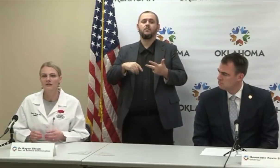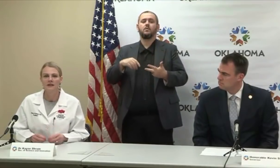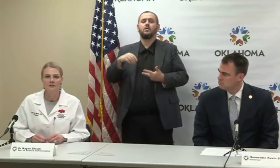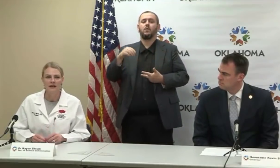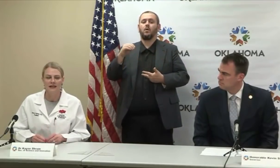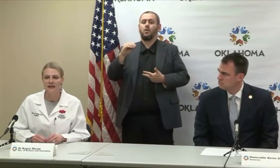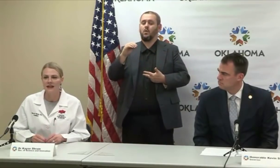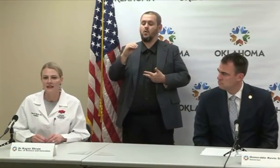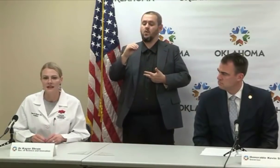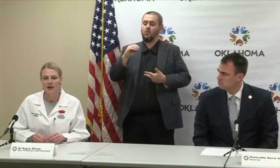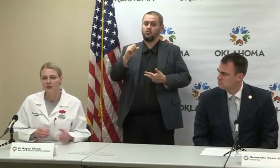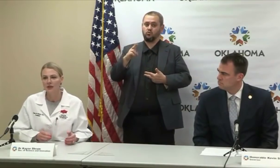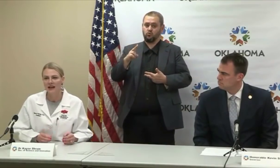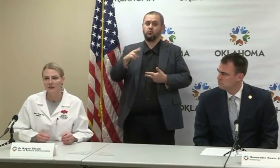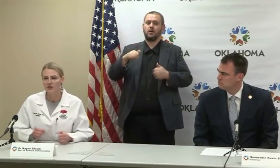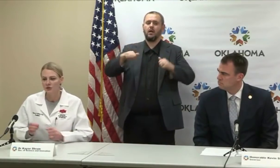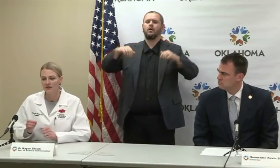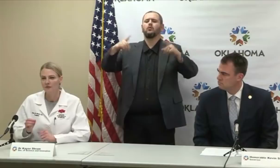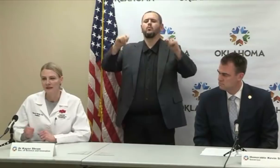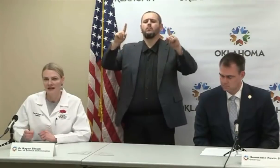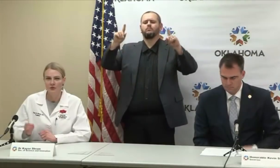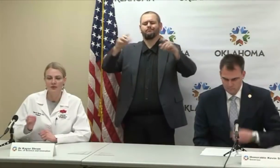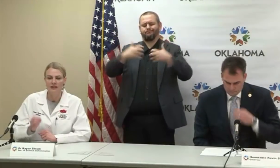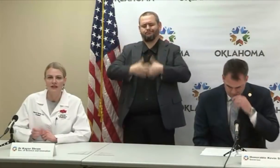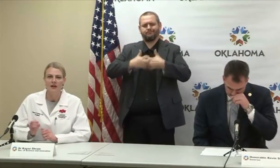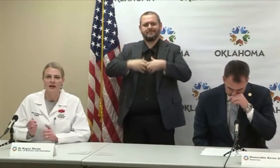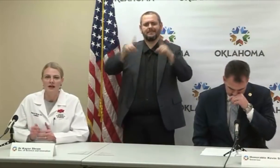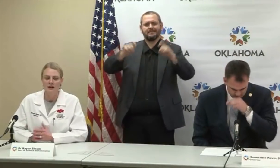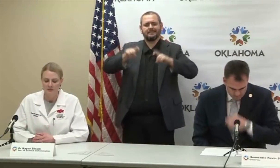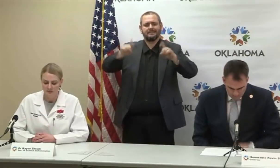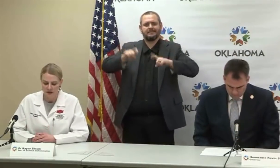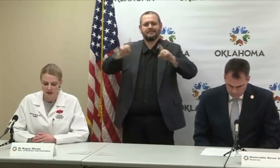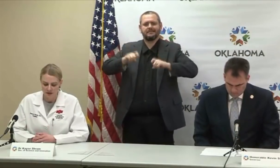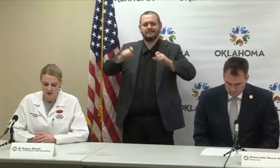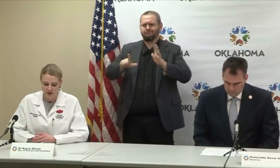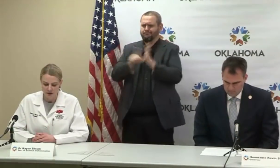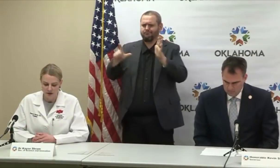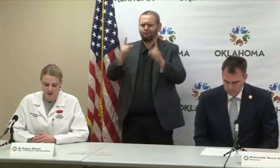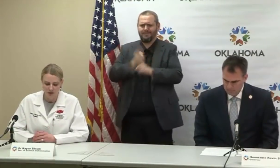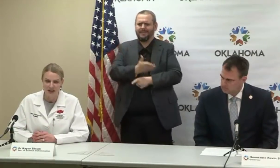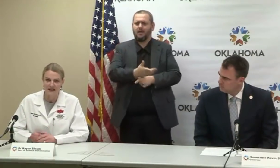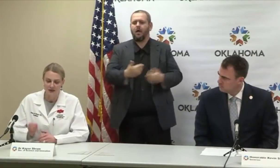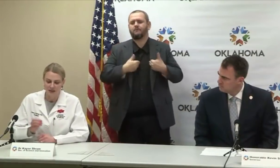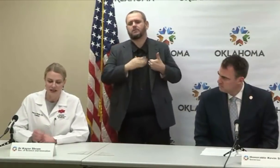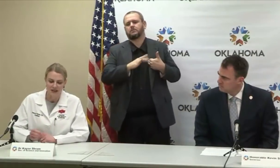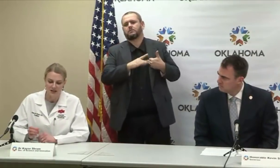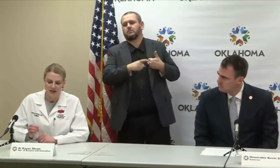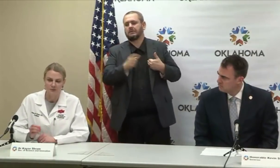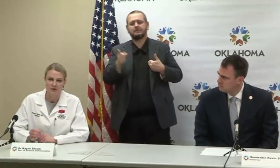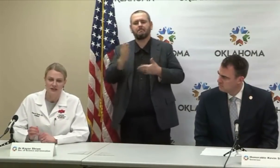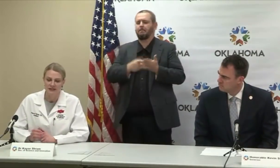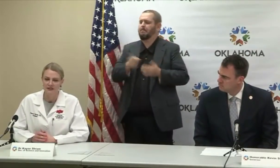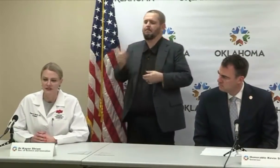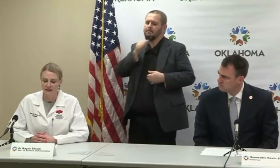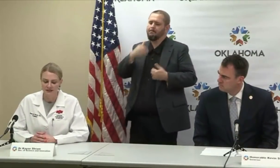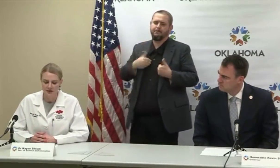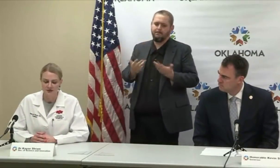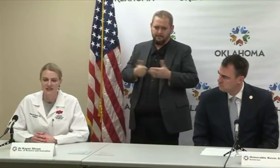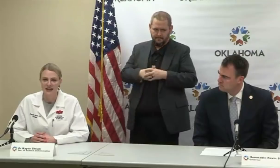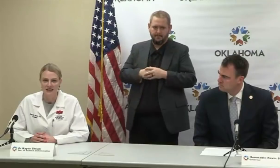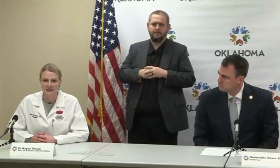throughput, meaning that in other labs you have to manually create the reagent and put it